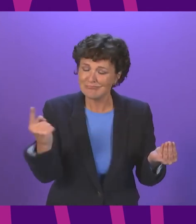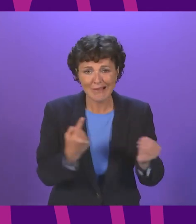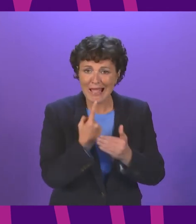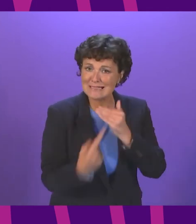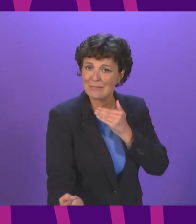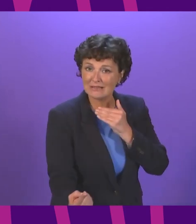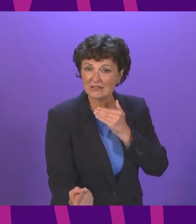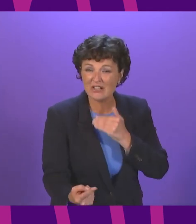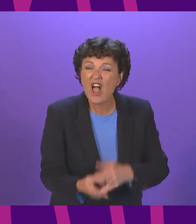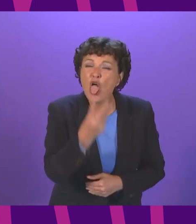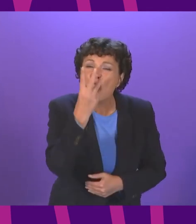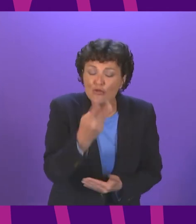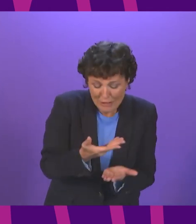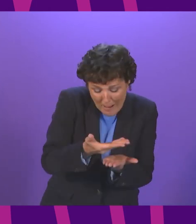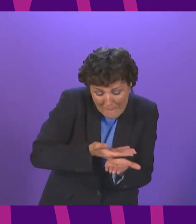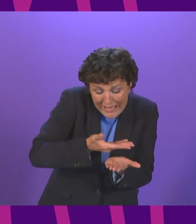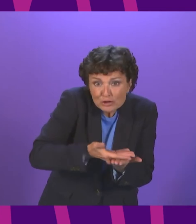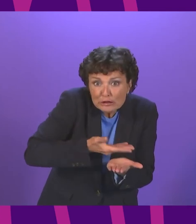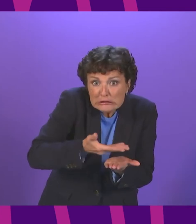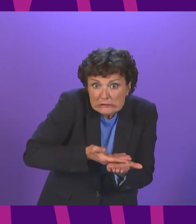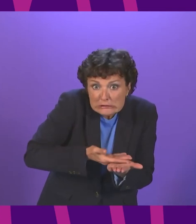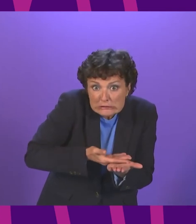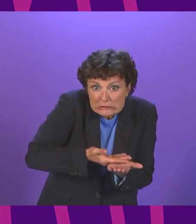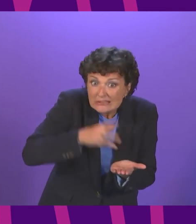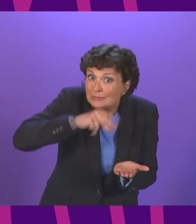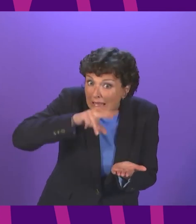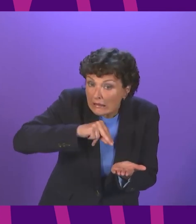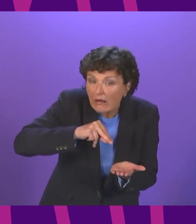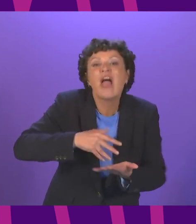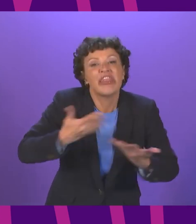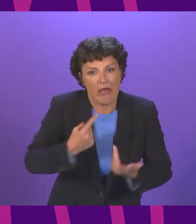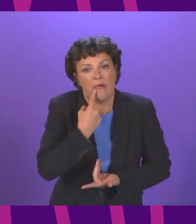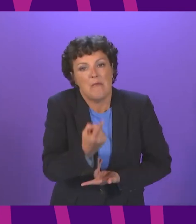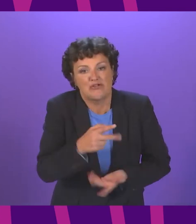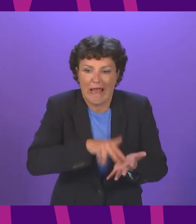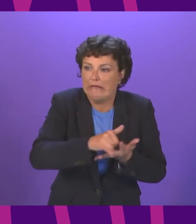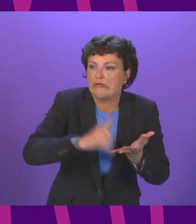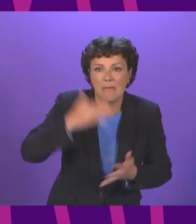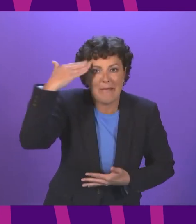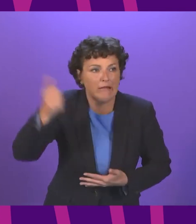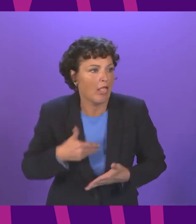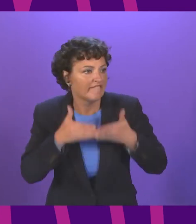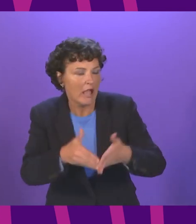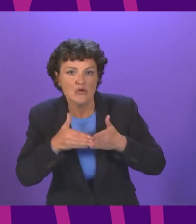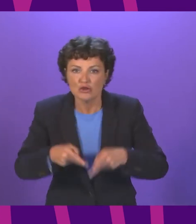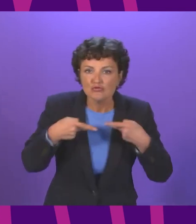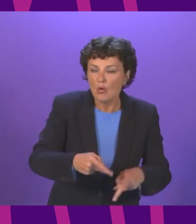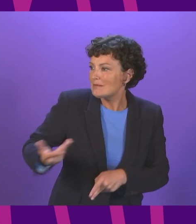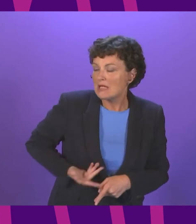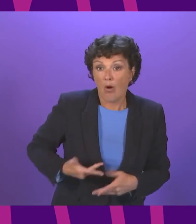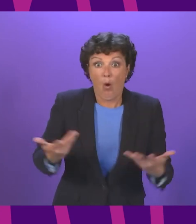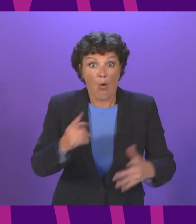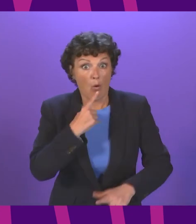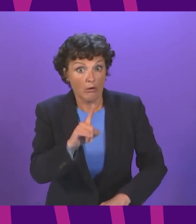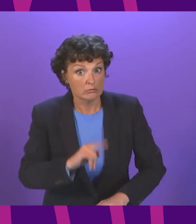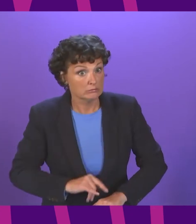pages it took before she mentioned the NHS education mental health ferries roads businesses or God